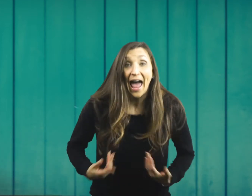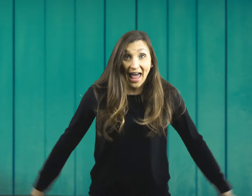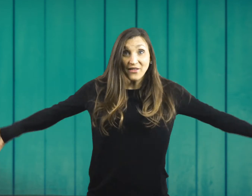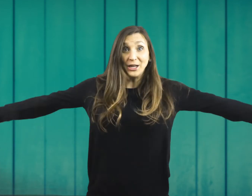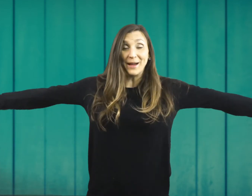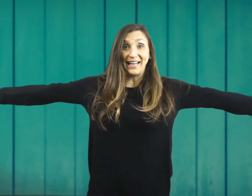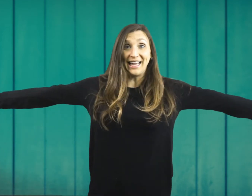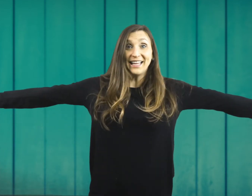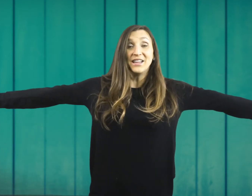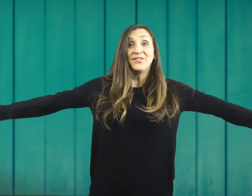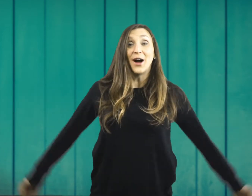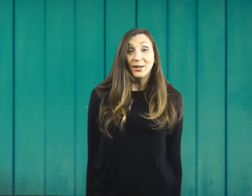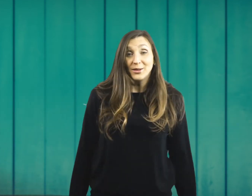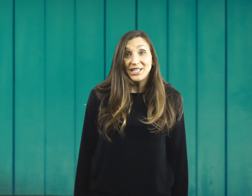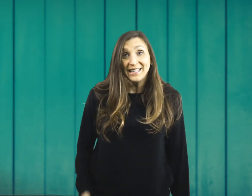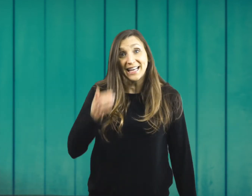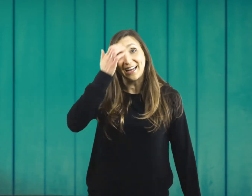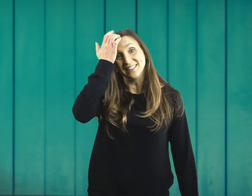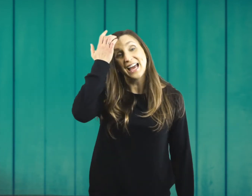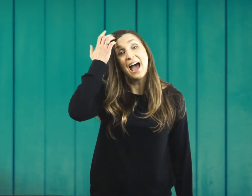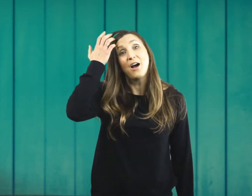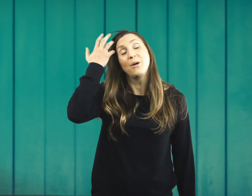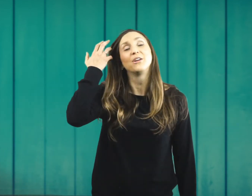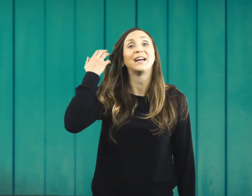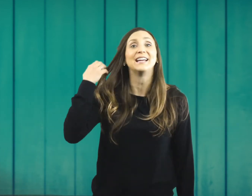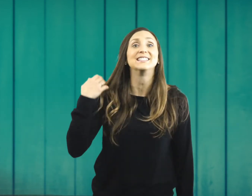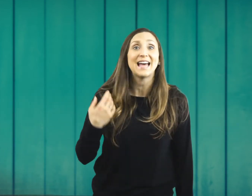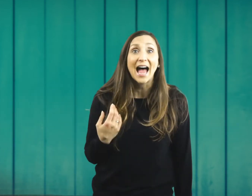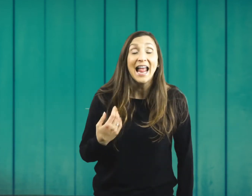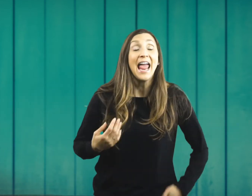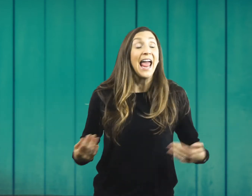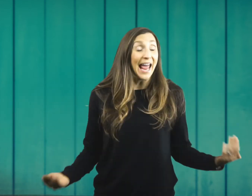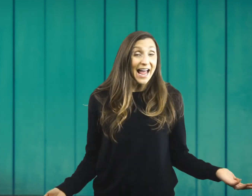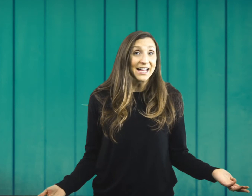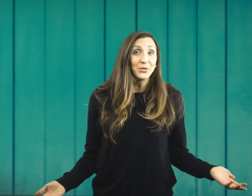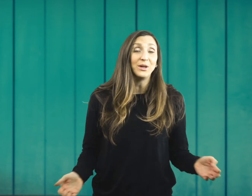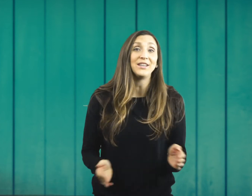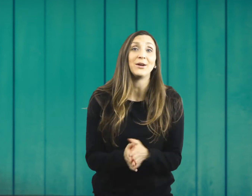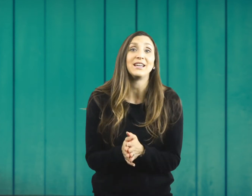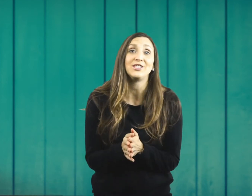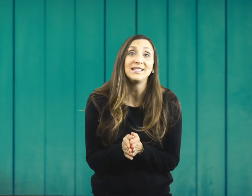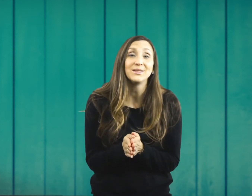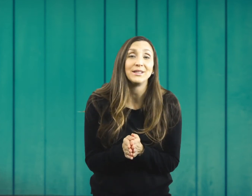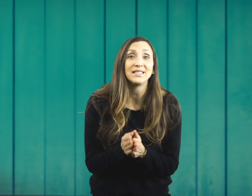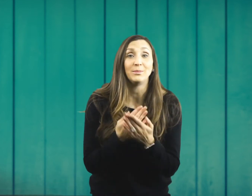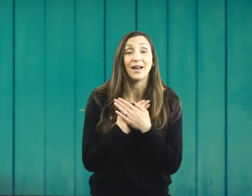everybody can follow Jesus. How great is that? And we know that Jesus wants to be